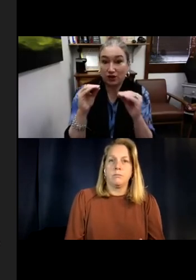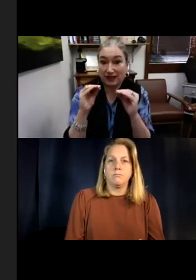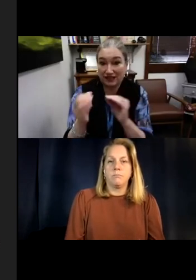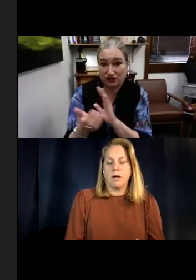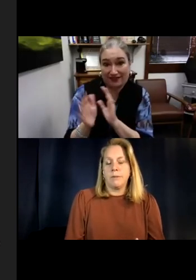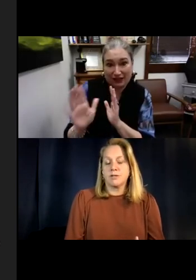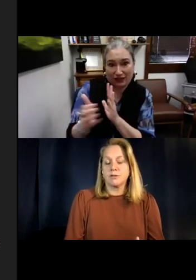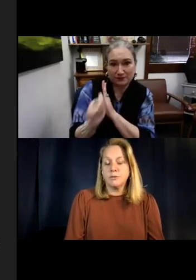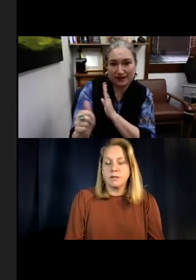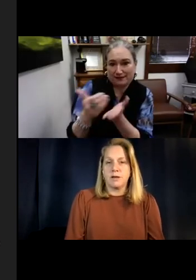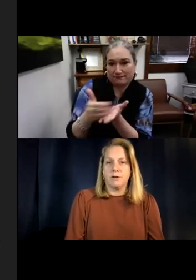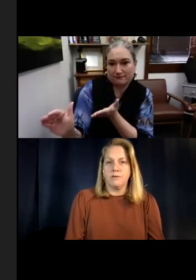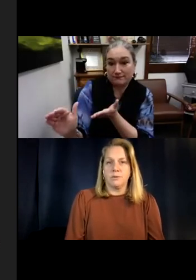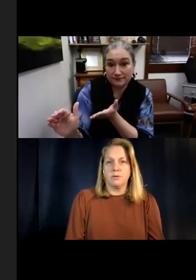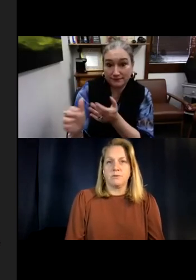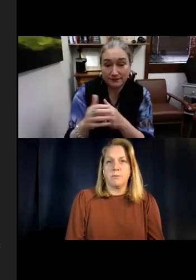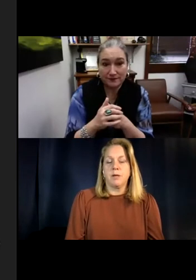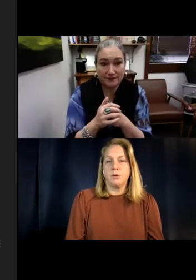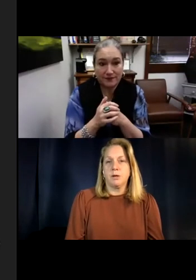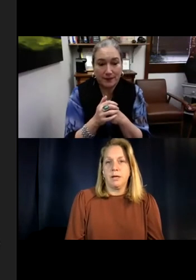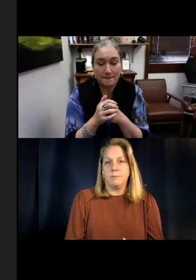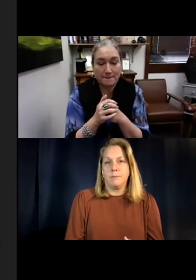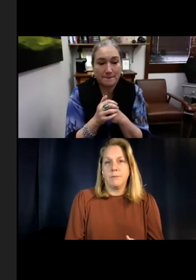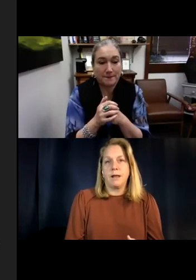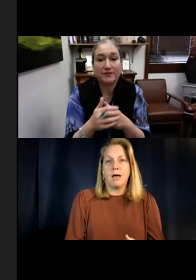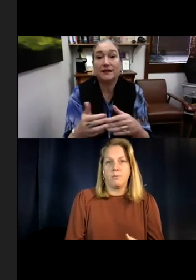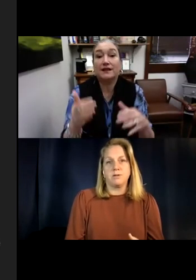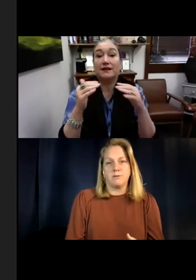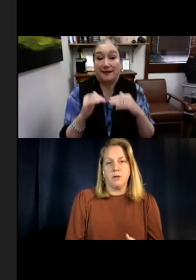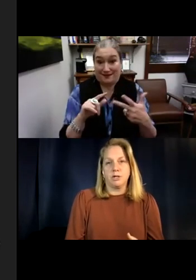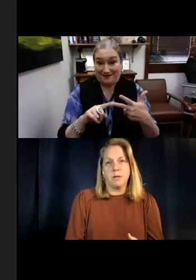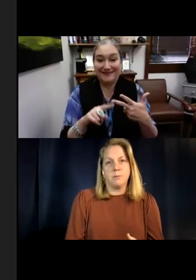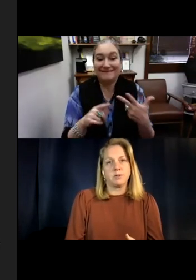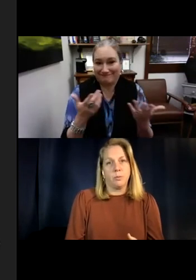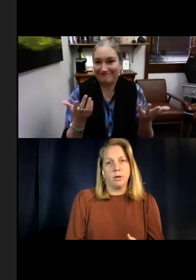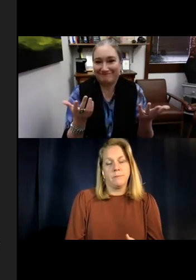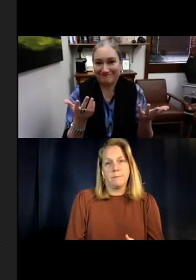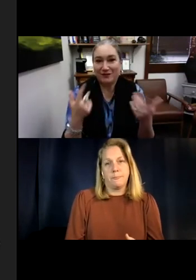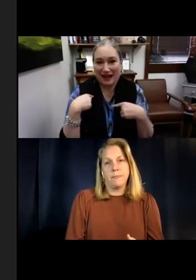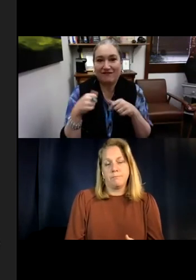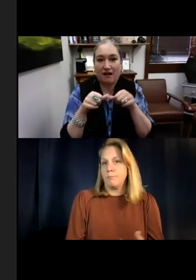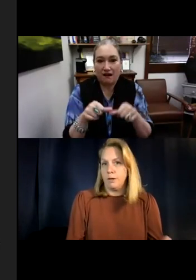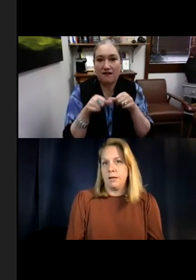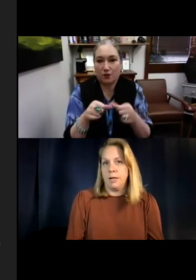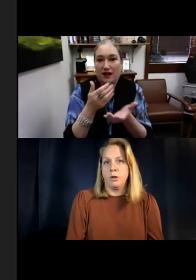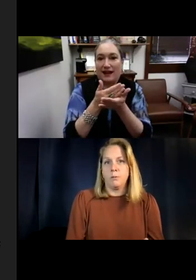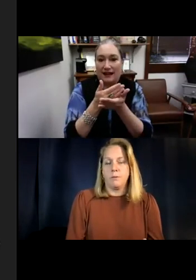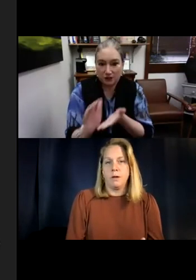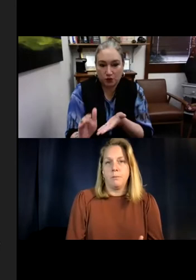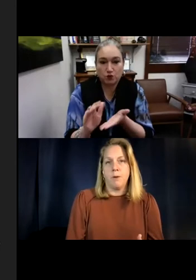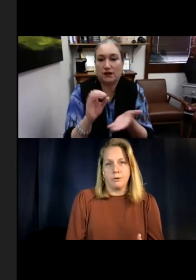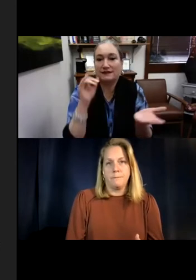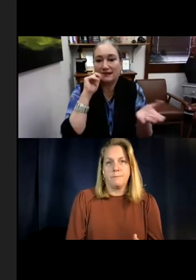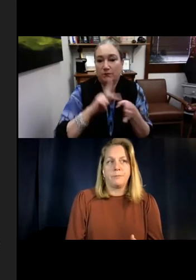excluding deaf individuals from the community that have wealth of knowledge to be able to support the unequal